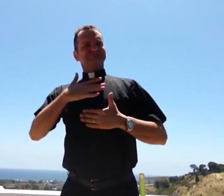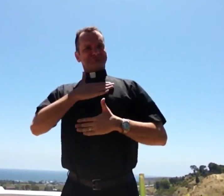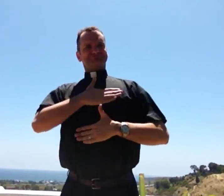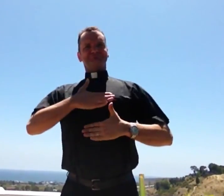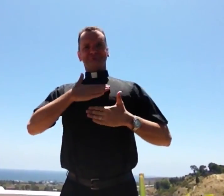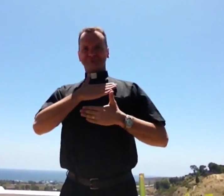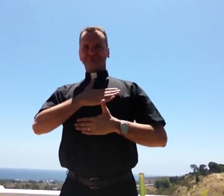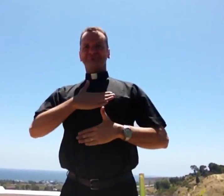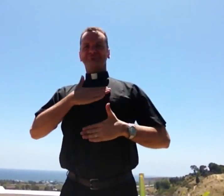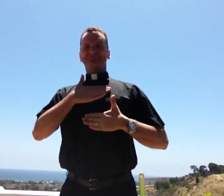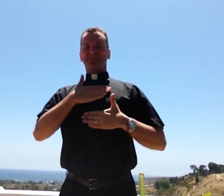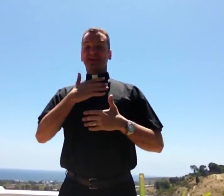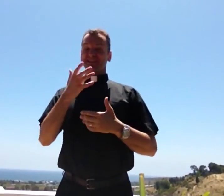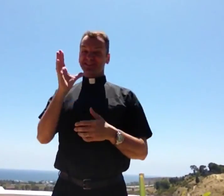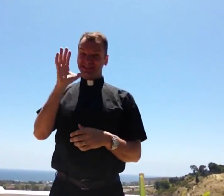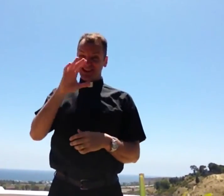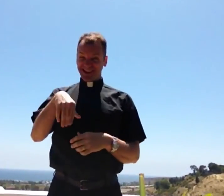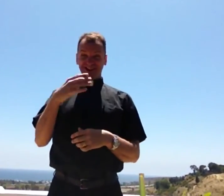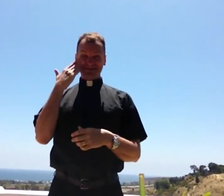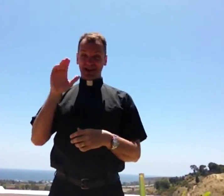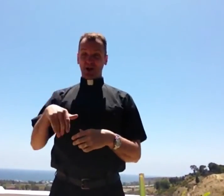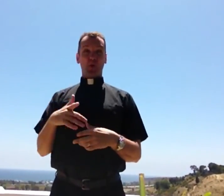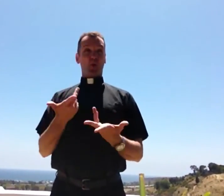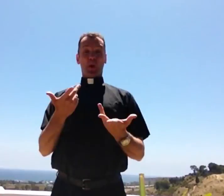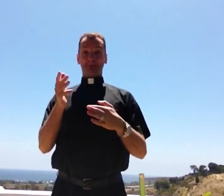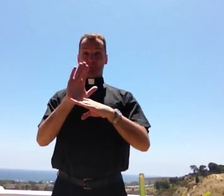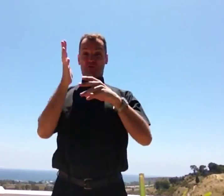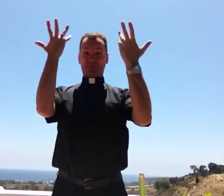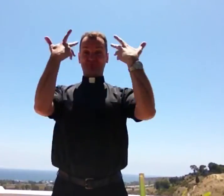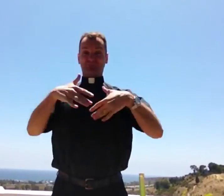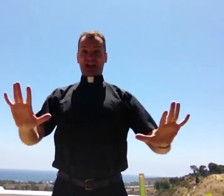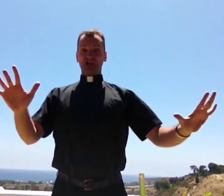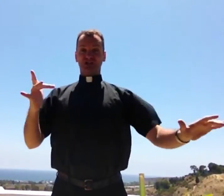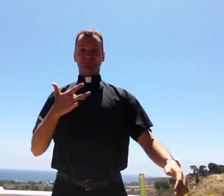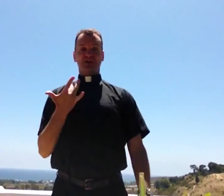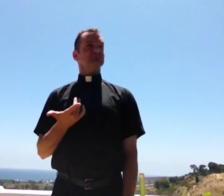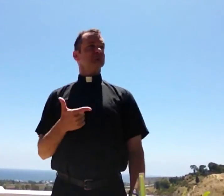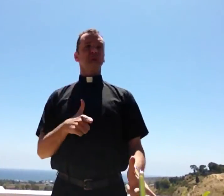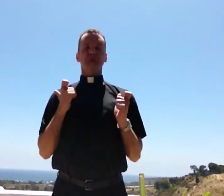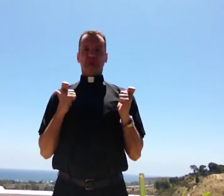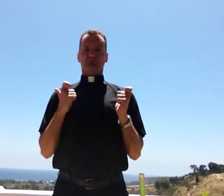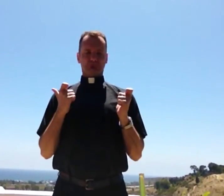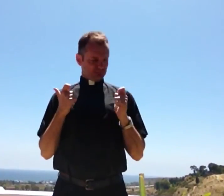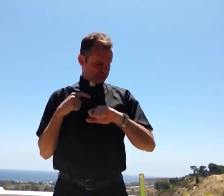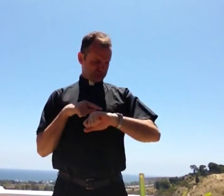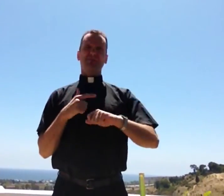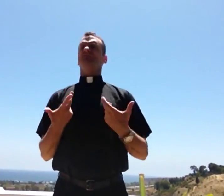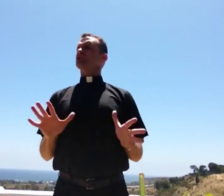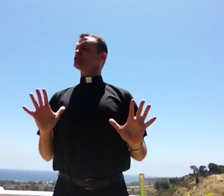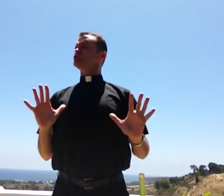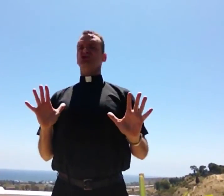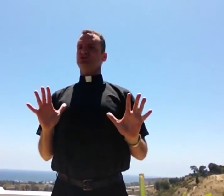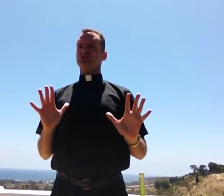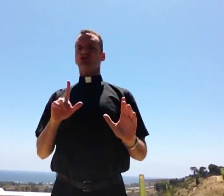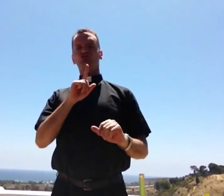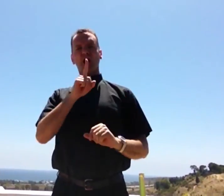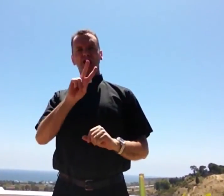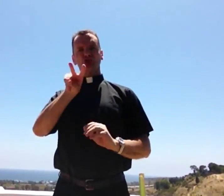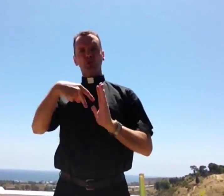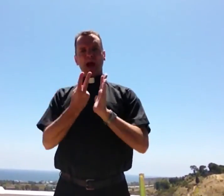interesting, I really enjoyed it. It's odd, did you know that when the movie ended, I didn't even realize how much time had